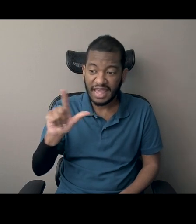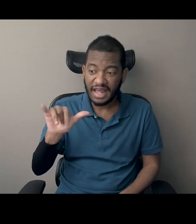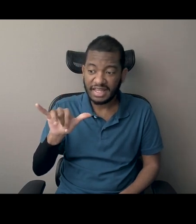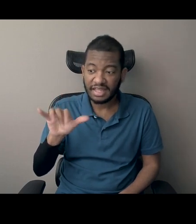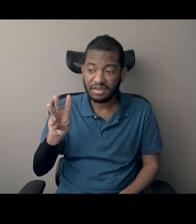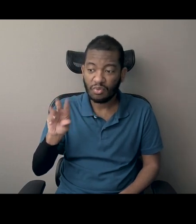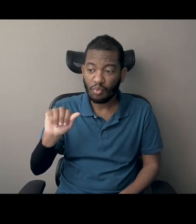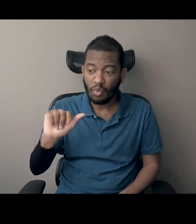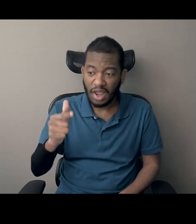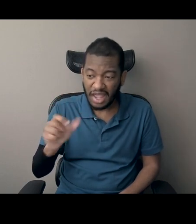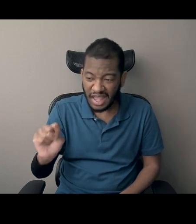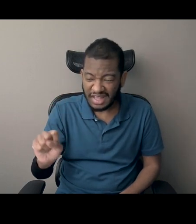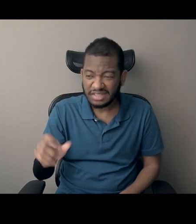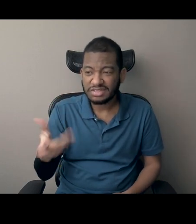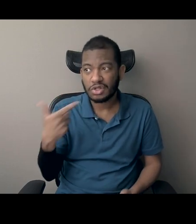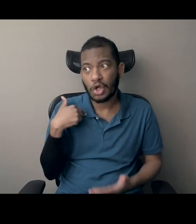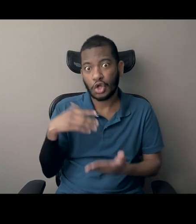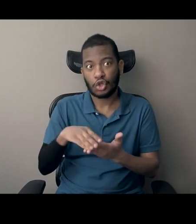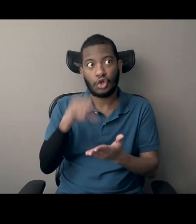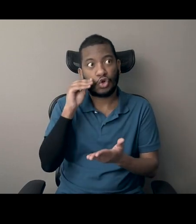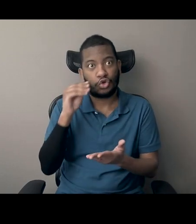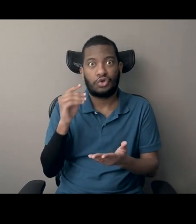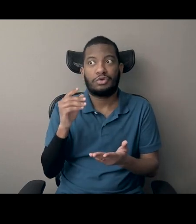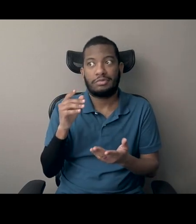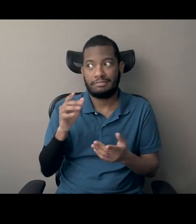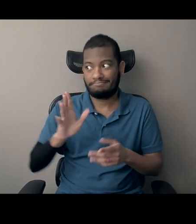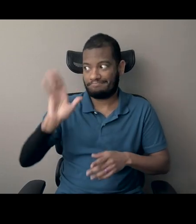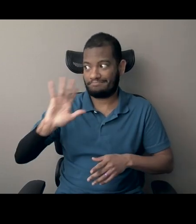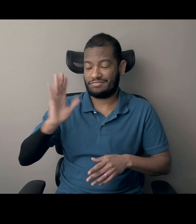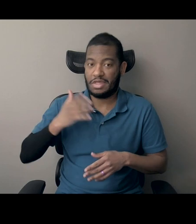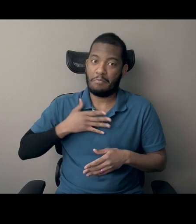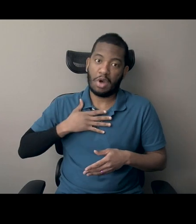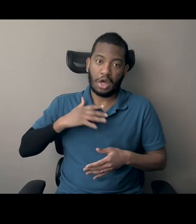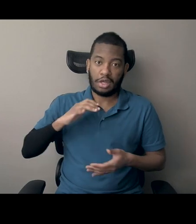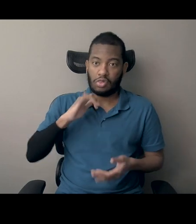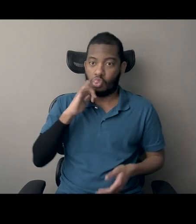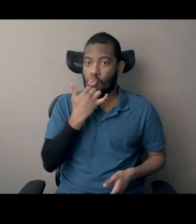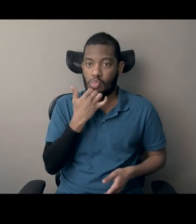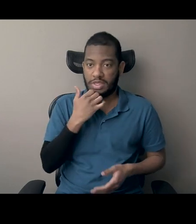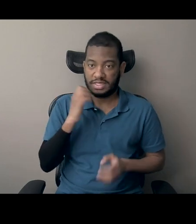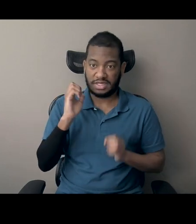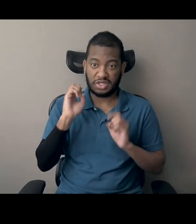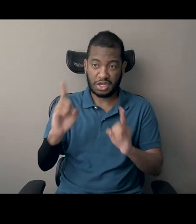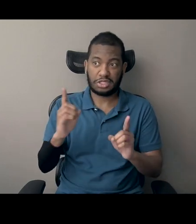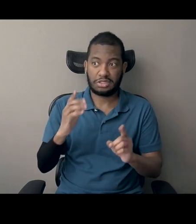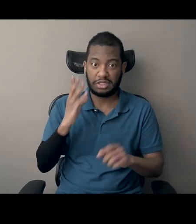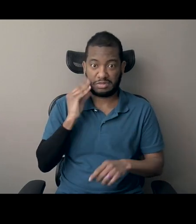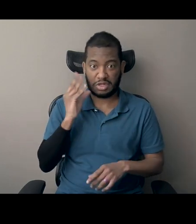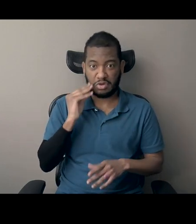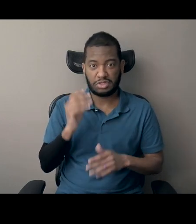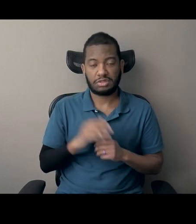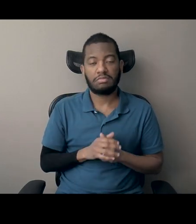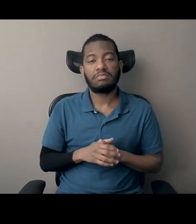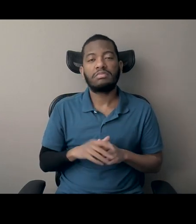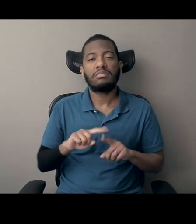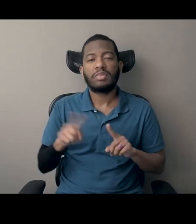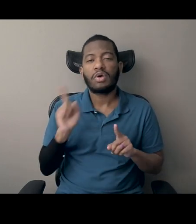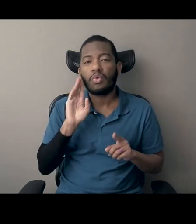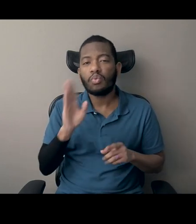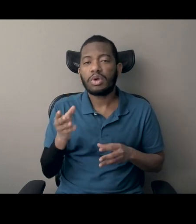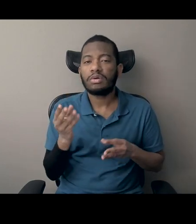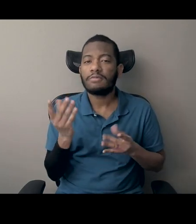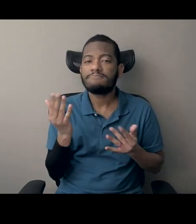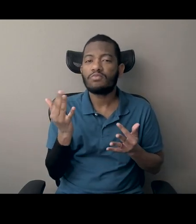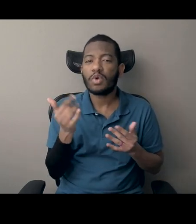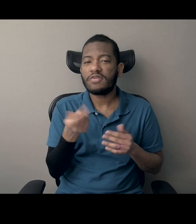Um, but let's just take a, a couple minutes and then we'll talk a little more and, and get into our interview with